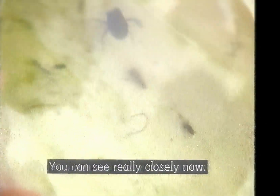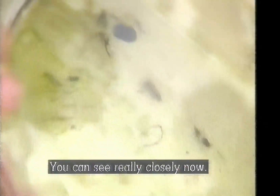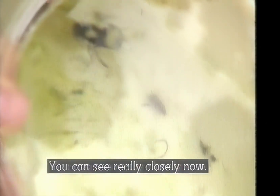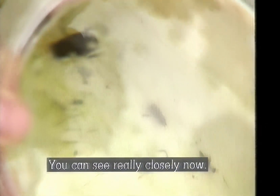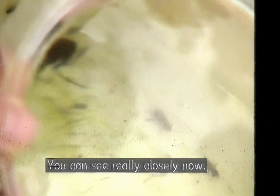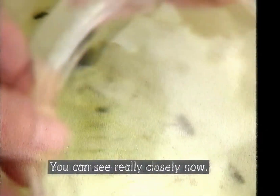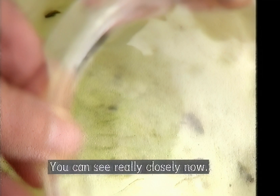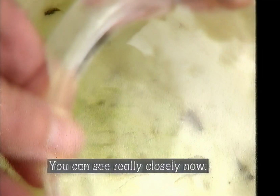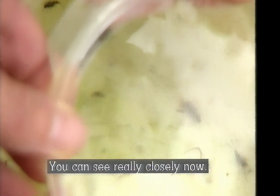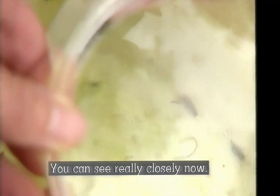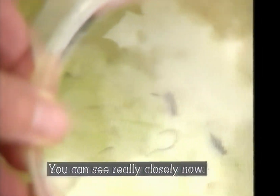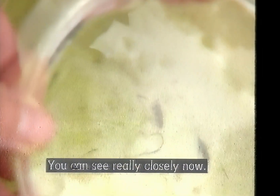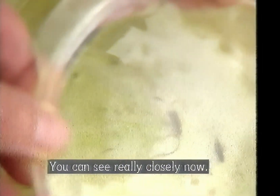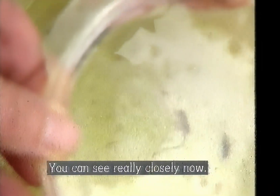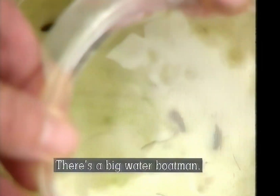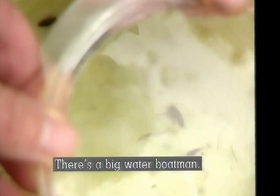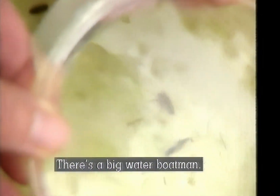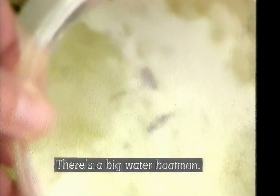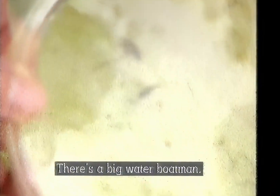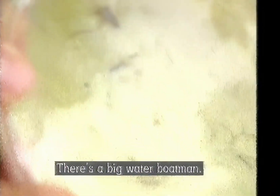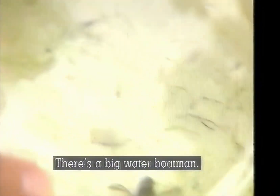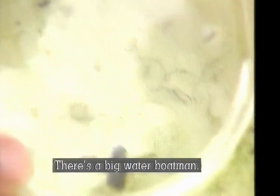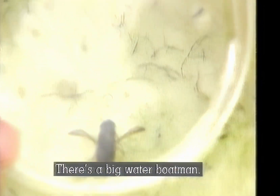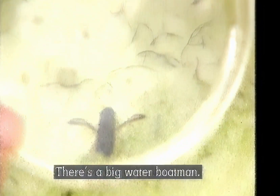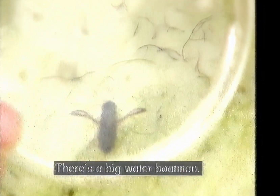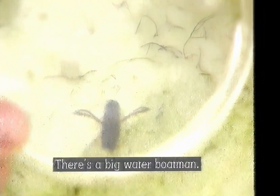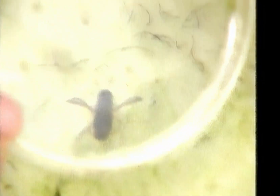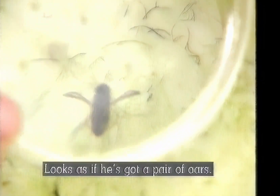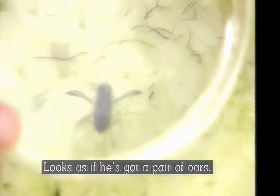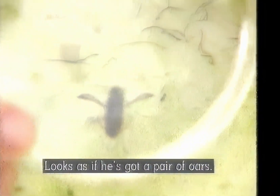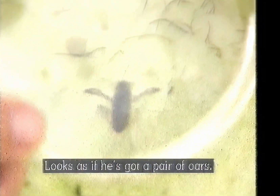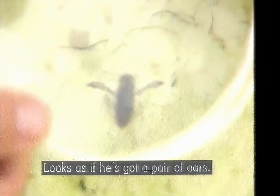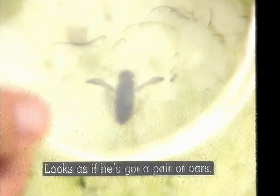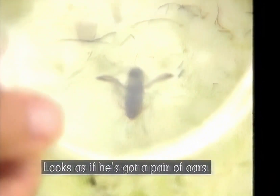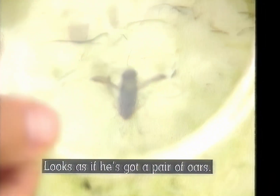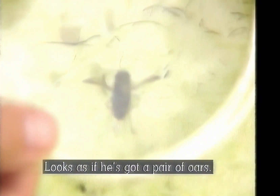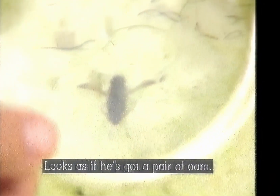really closely now. It's a big water boatman. Looks as if he's got a pair of oars.